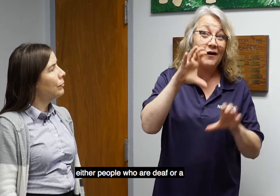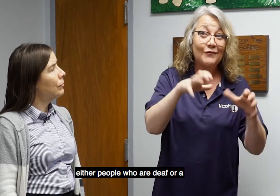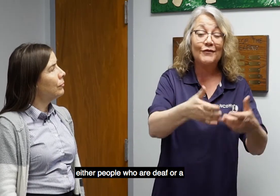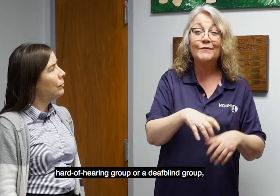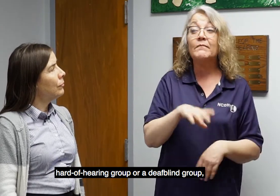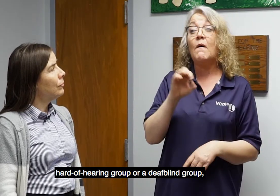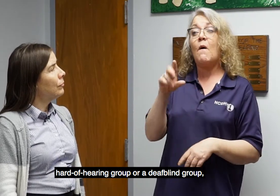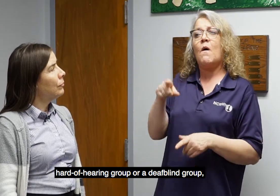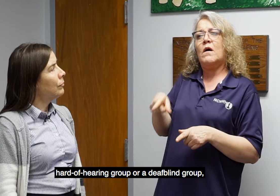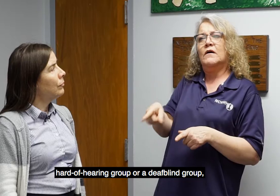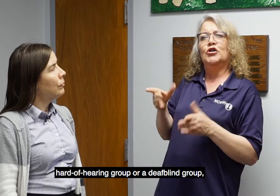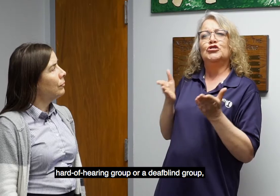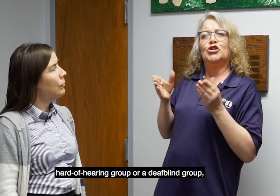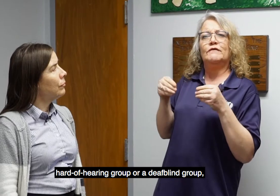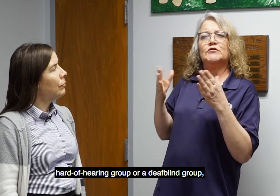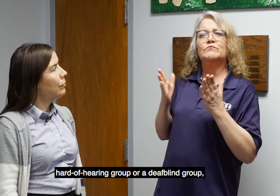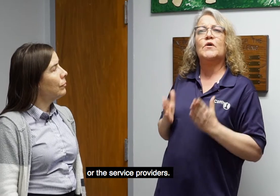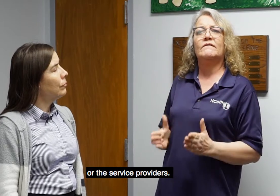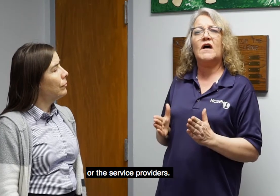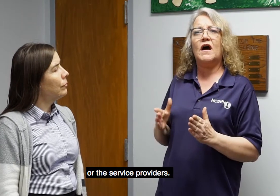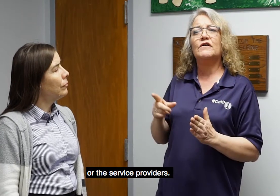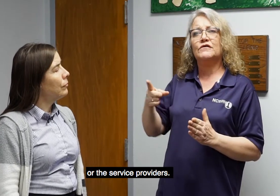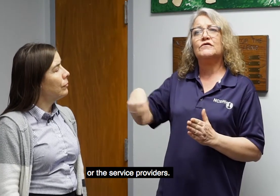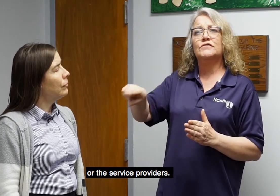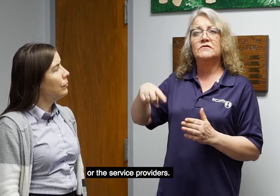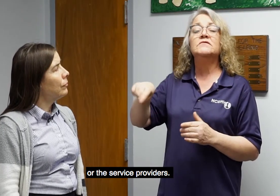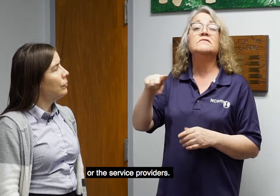hard of hearing group or a deaf-blind group or the service providers.